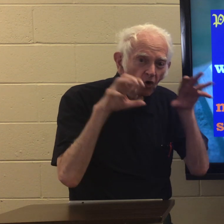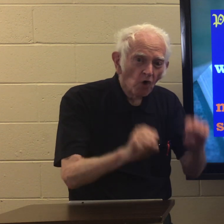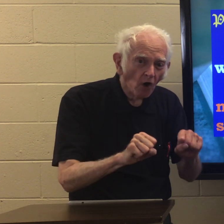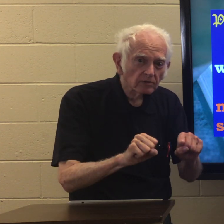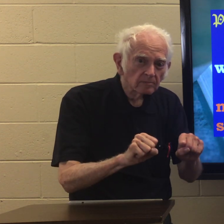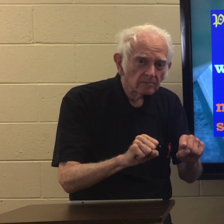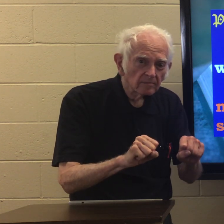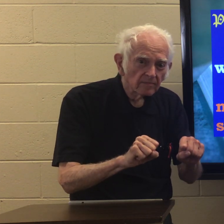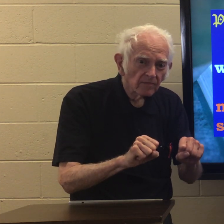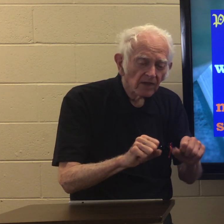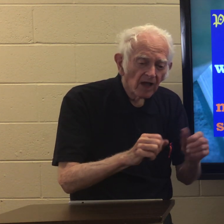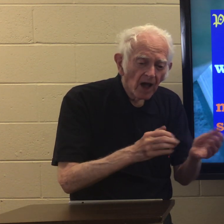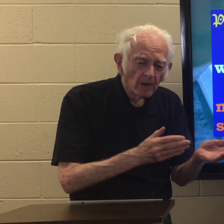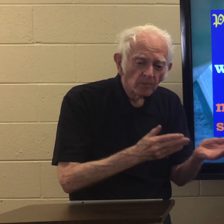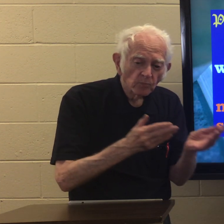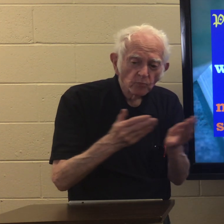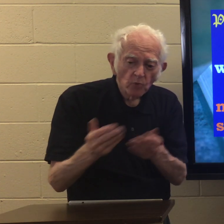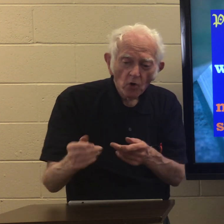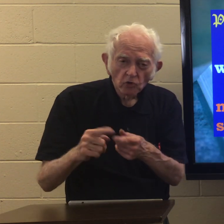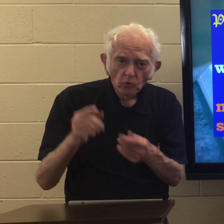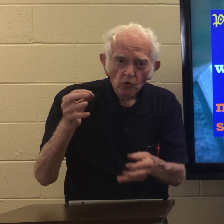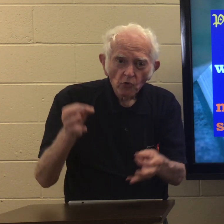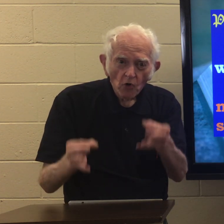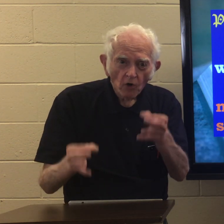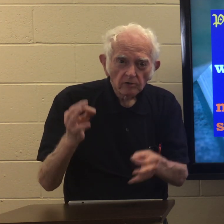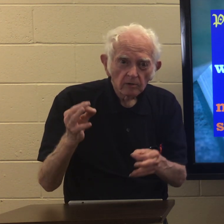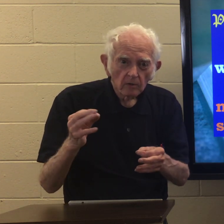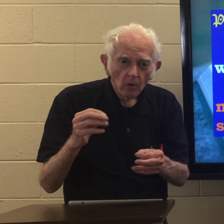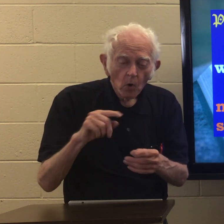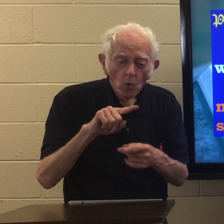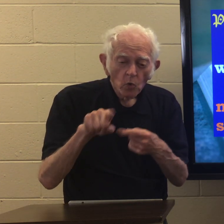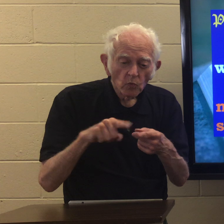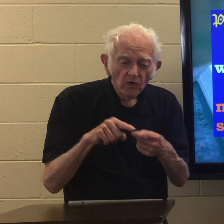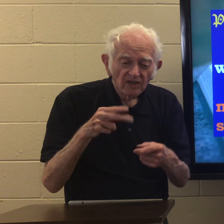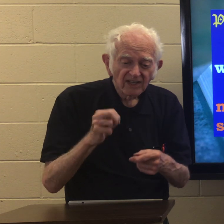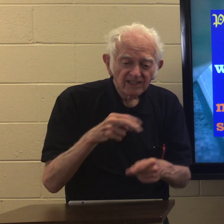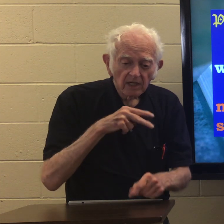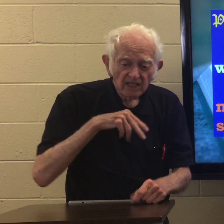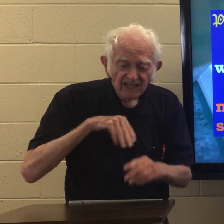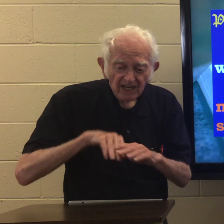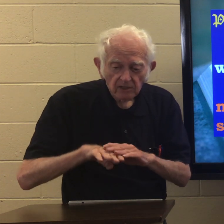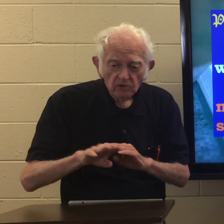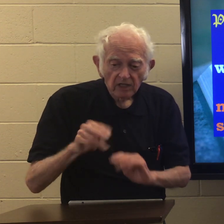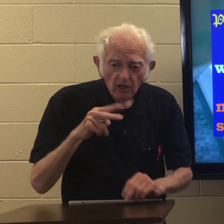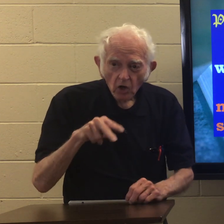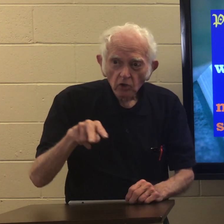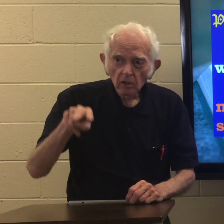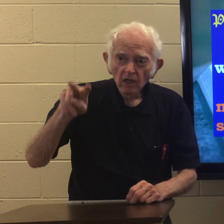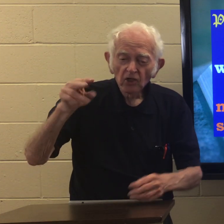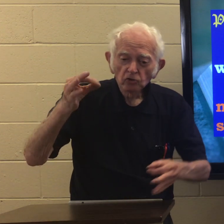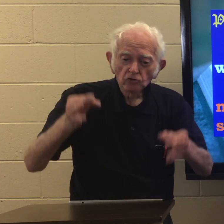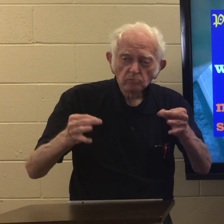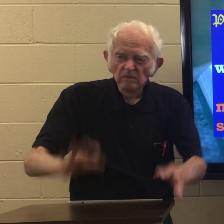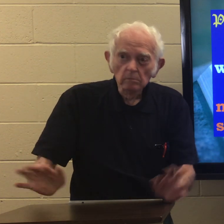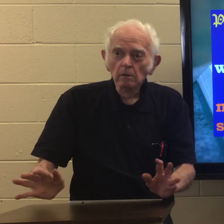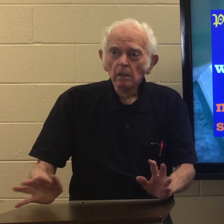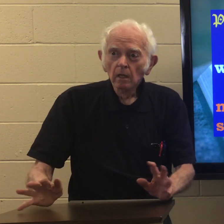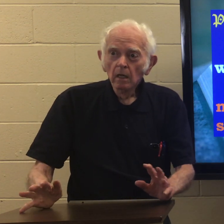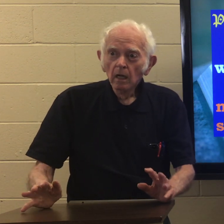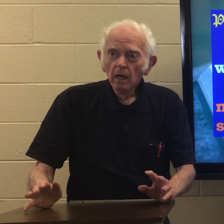He was caught and brought to court. And when he went into the court, he saw the judge. And he